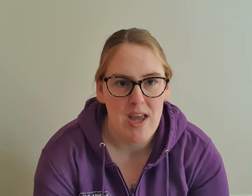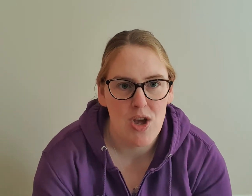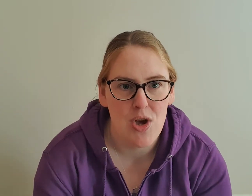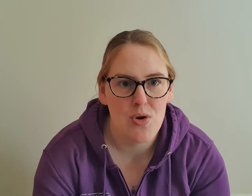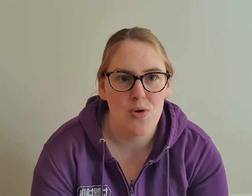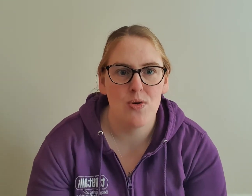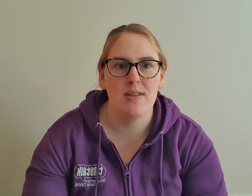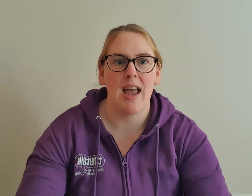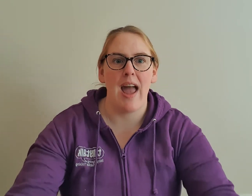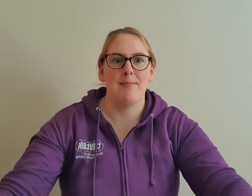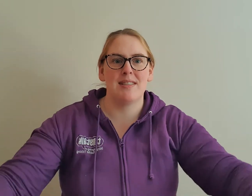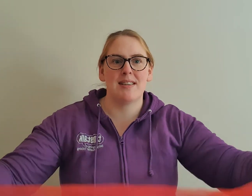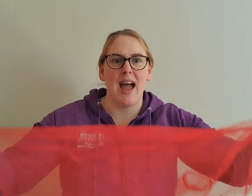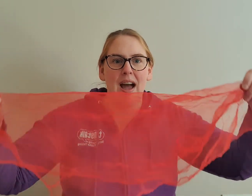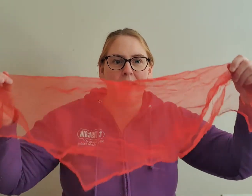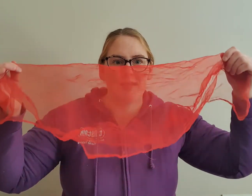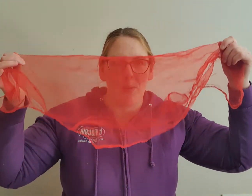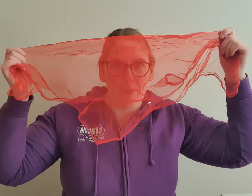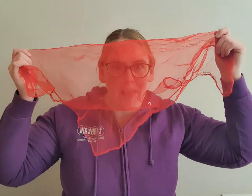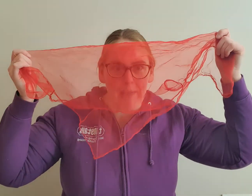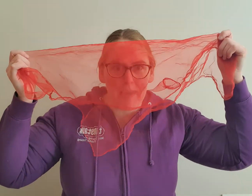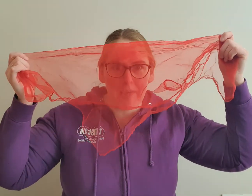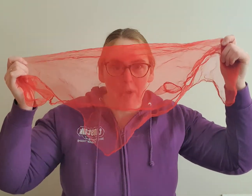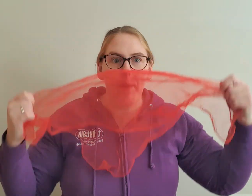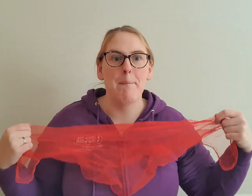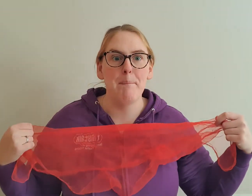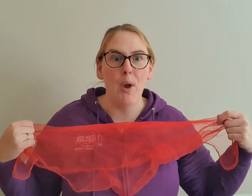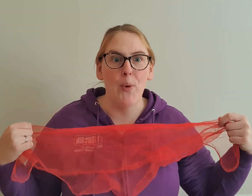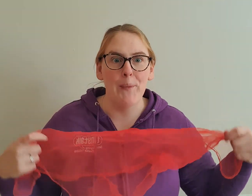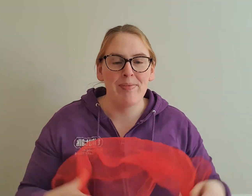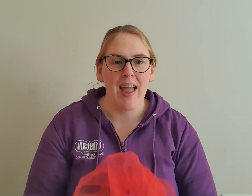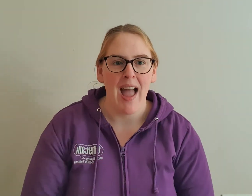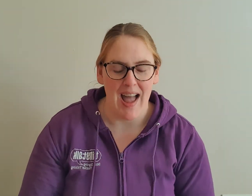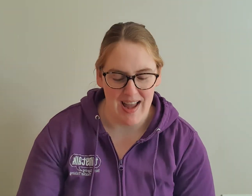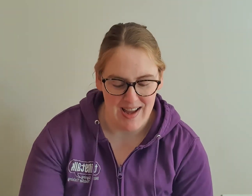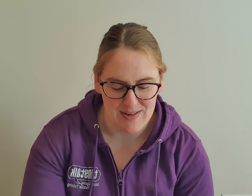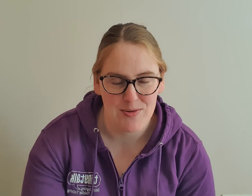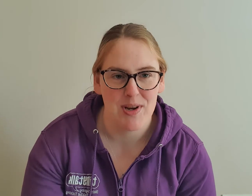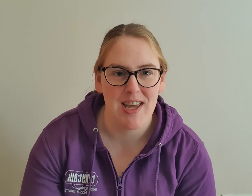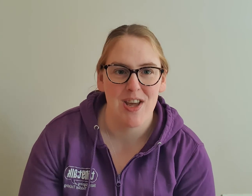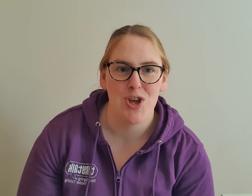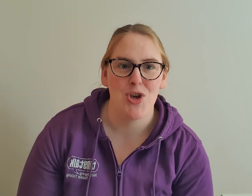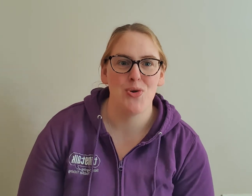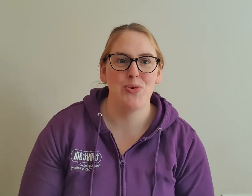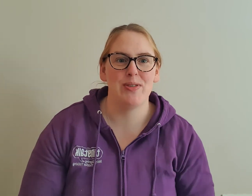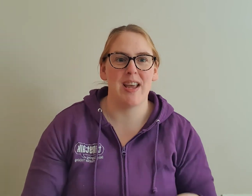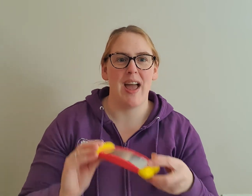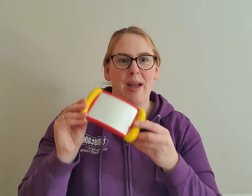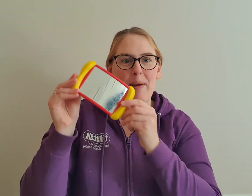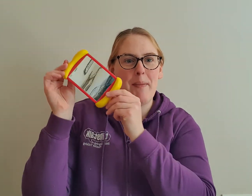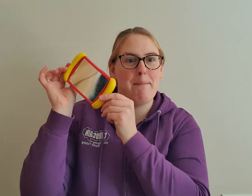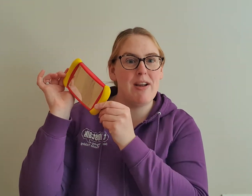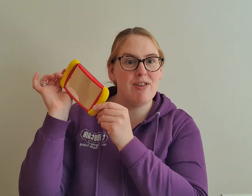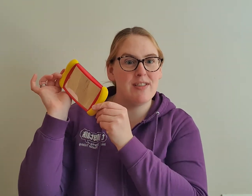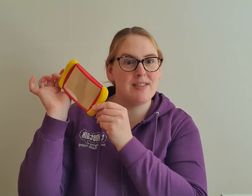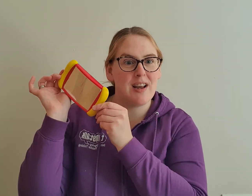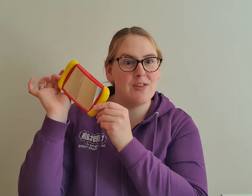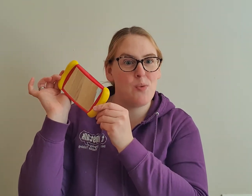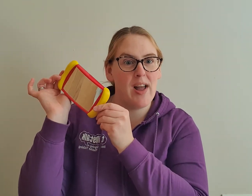use scarves and we play peek-a-boo and we use mirrors as well